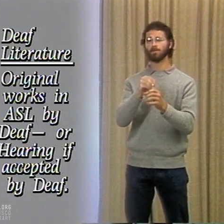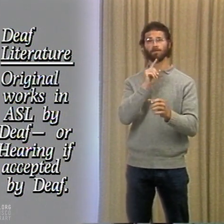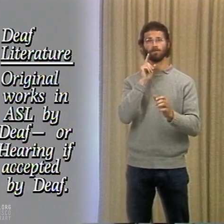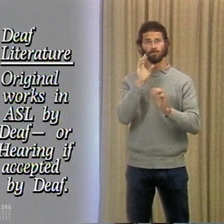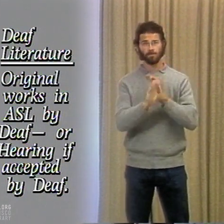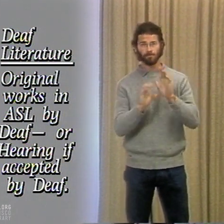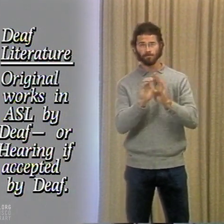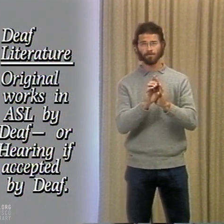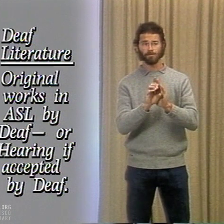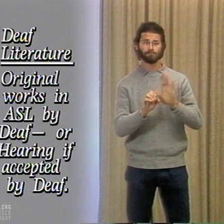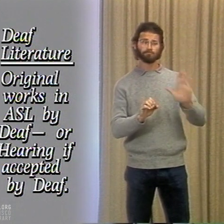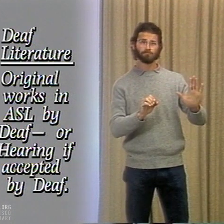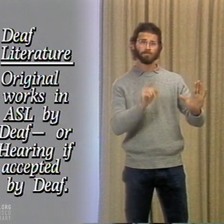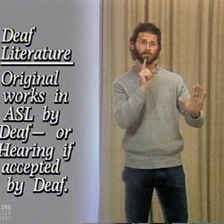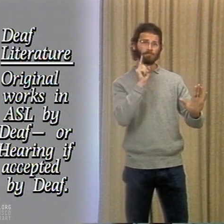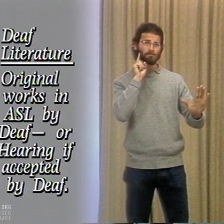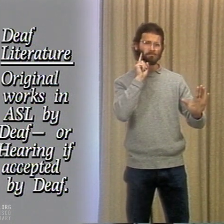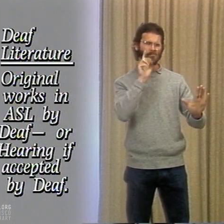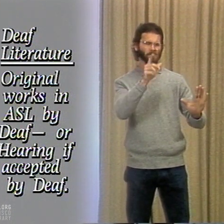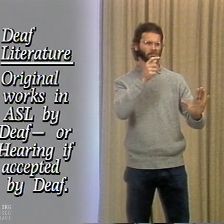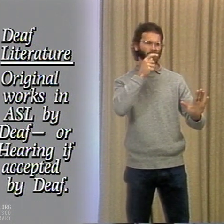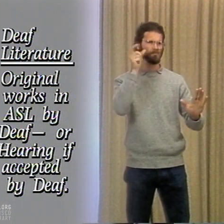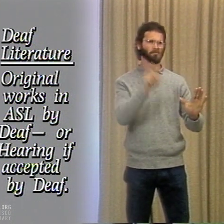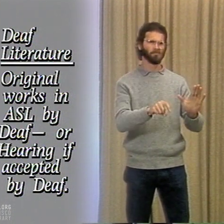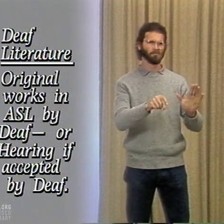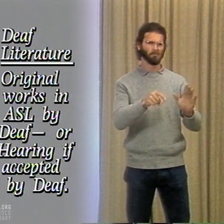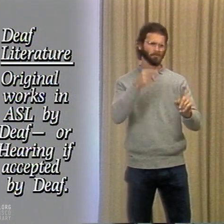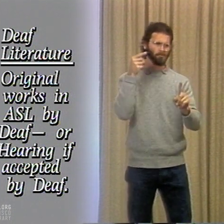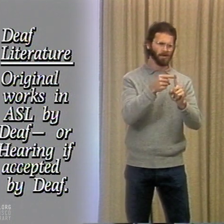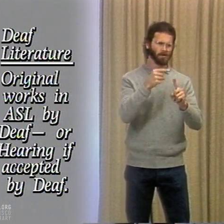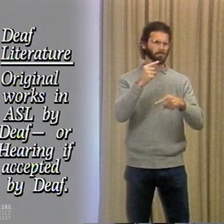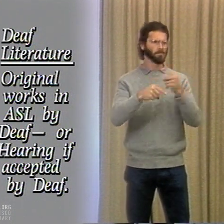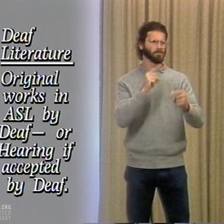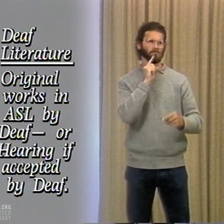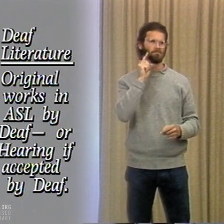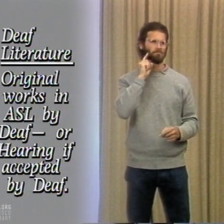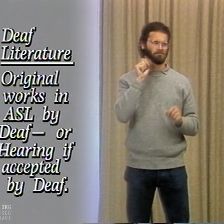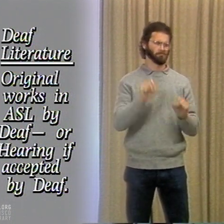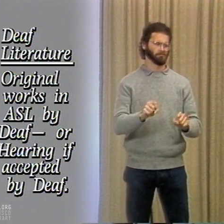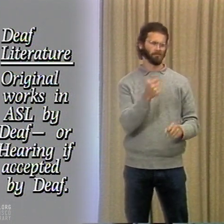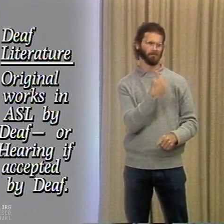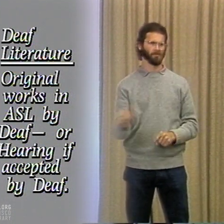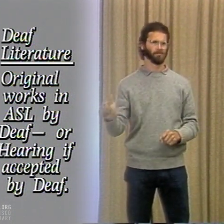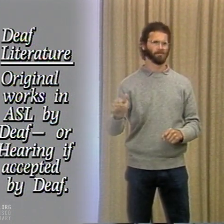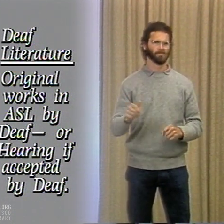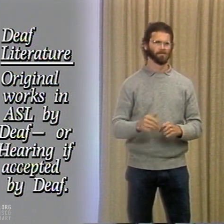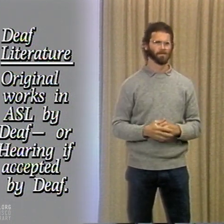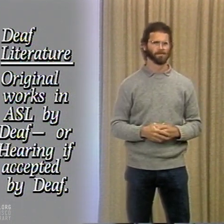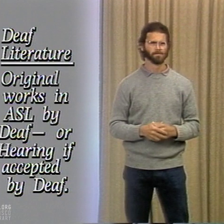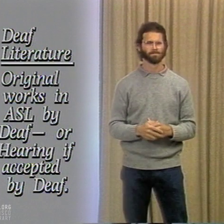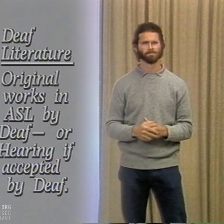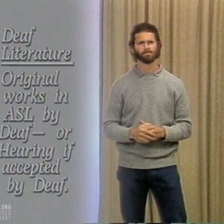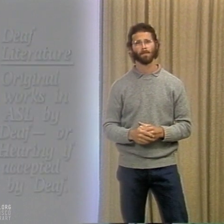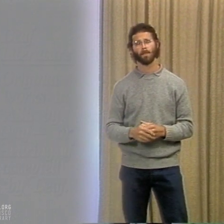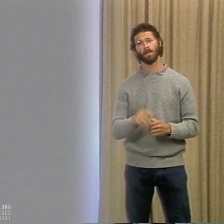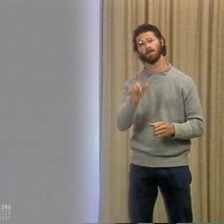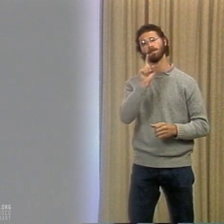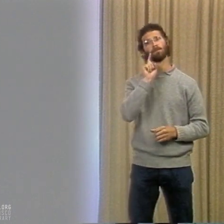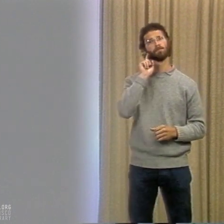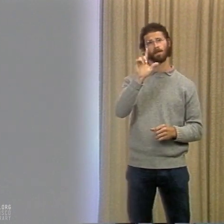portrayed in many literary works produced by hearing authors, only when these works reflect the true deaf experience